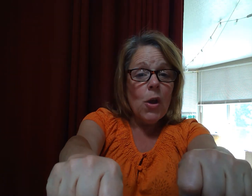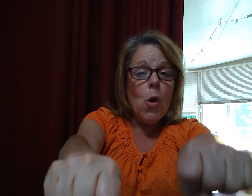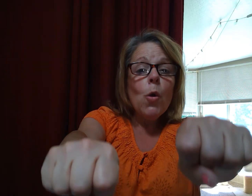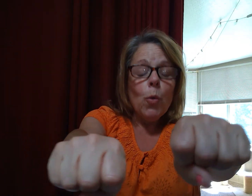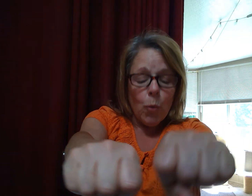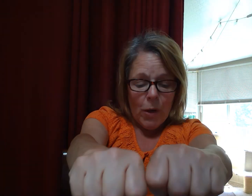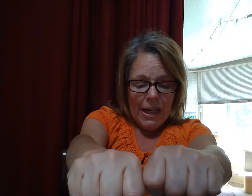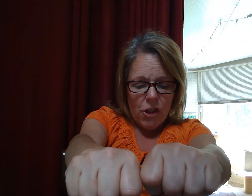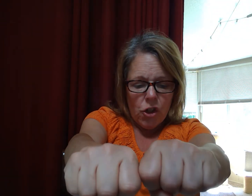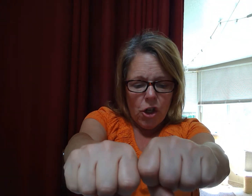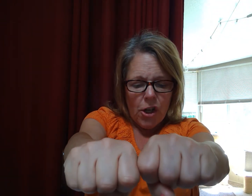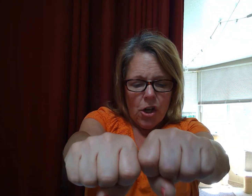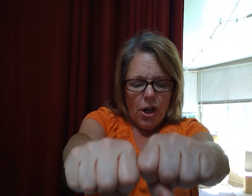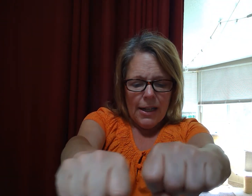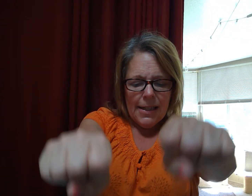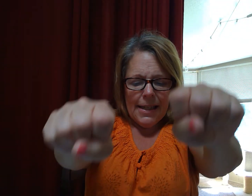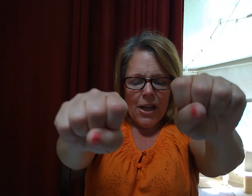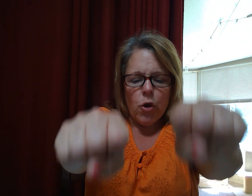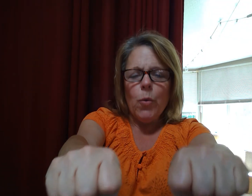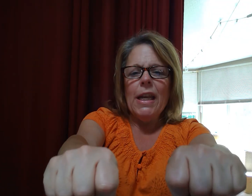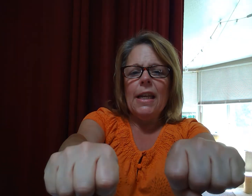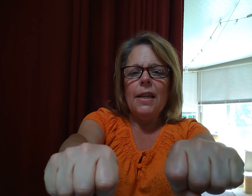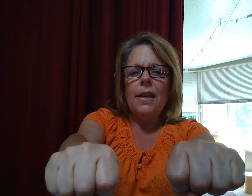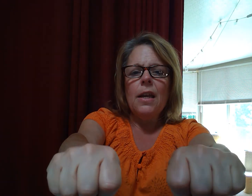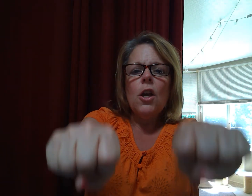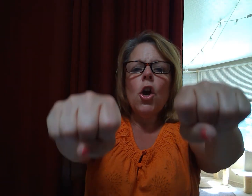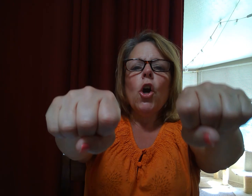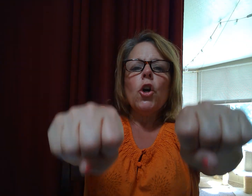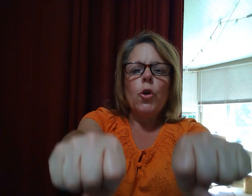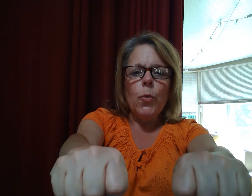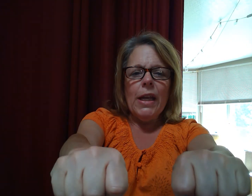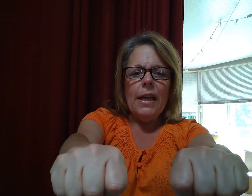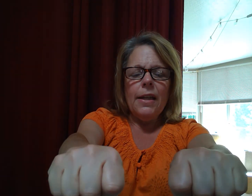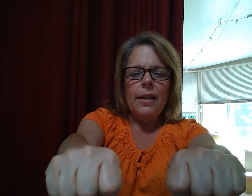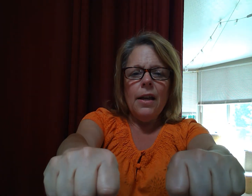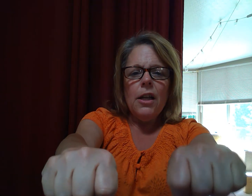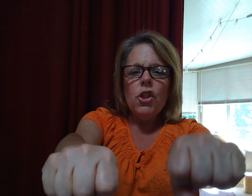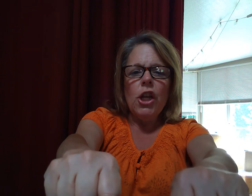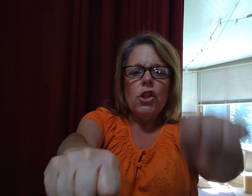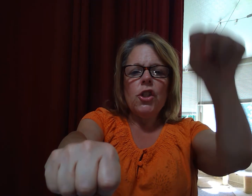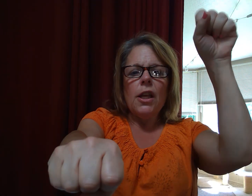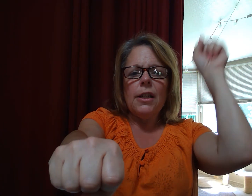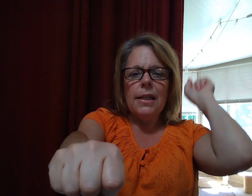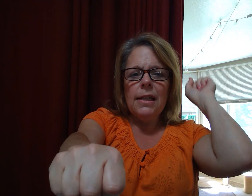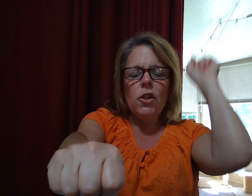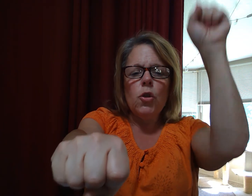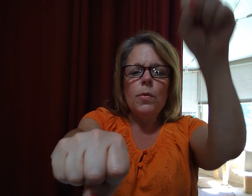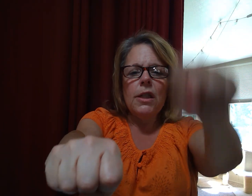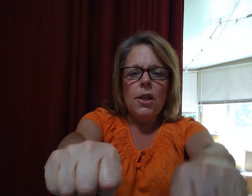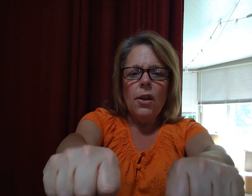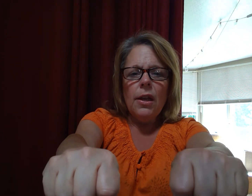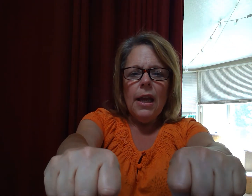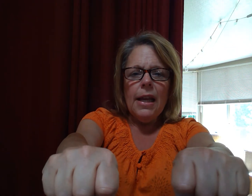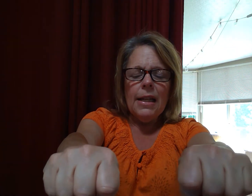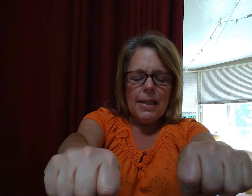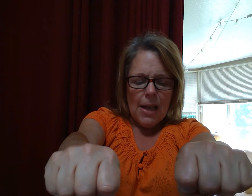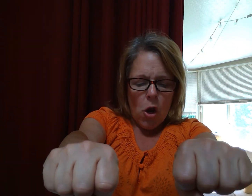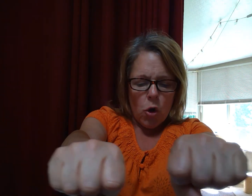reach. Good. Say green. Green. Green. the n to t and it's